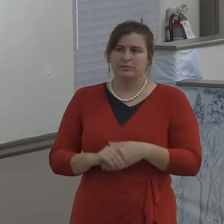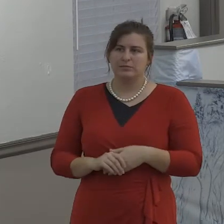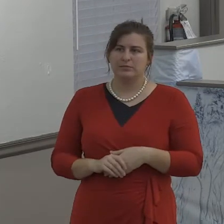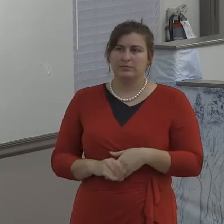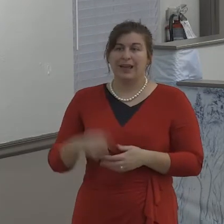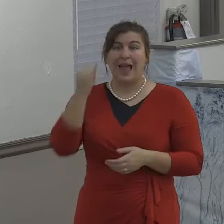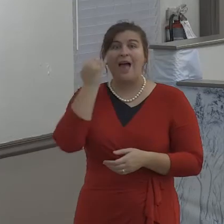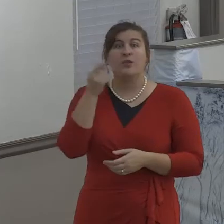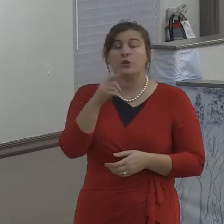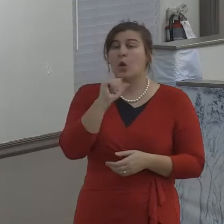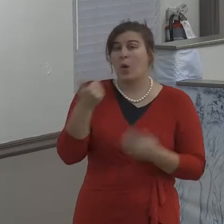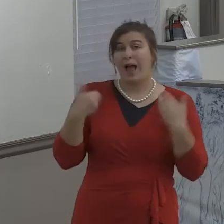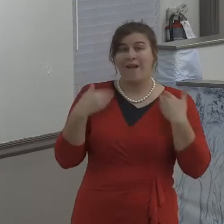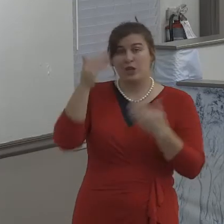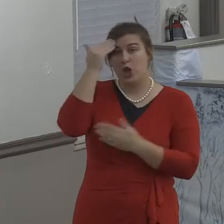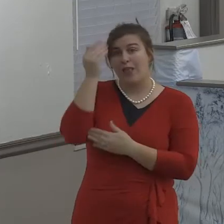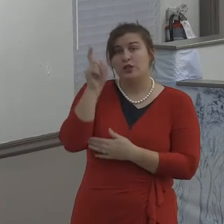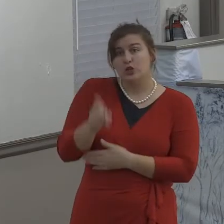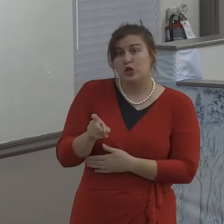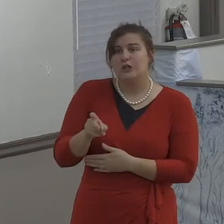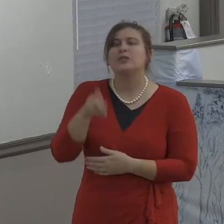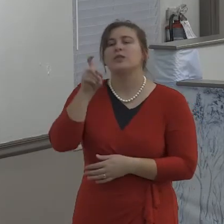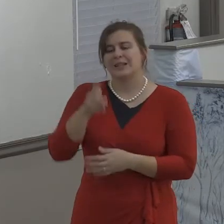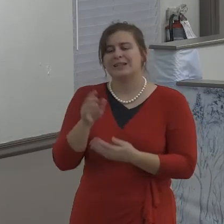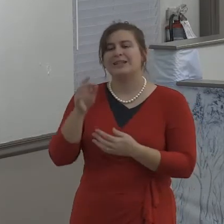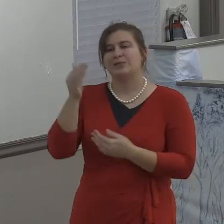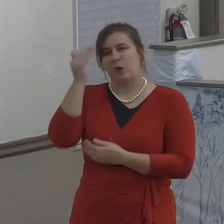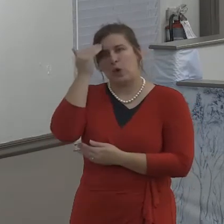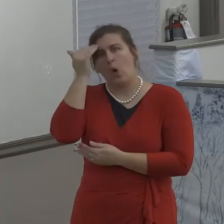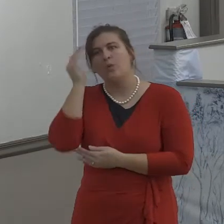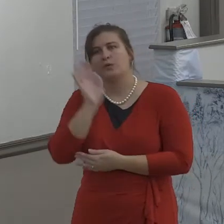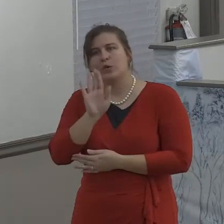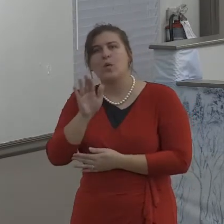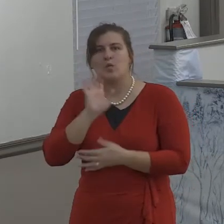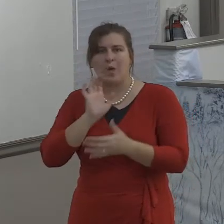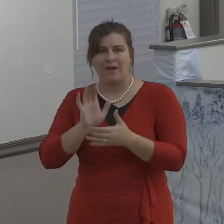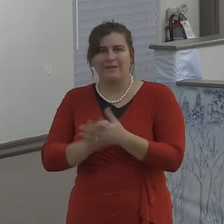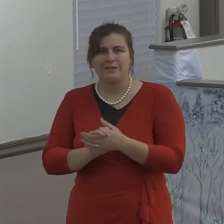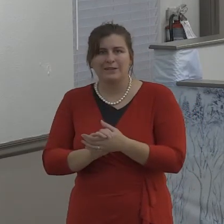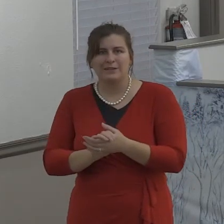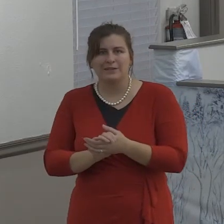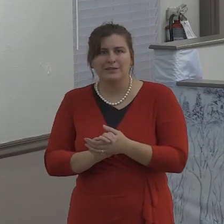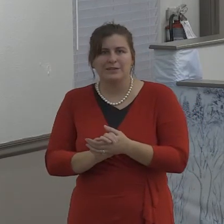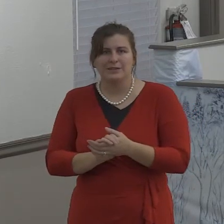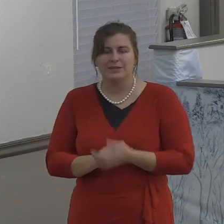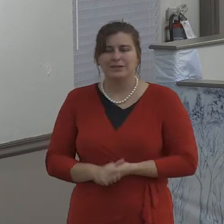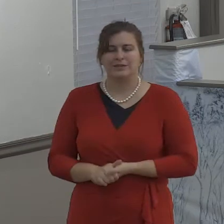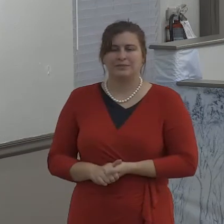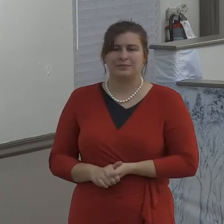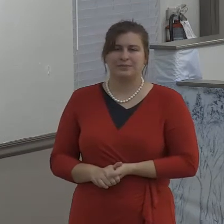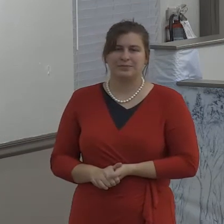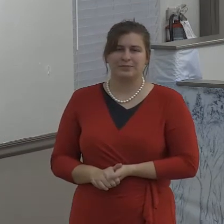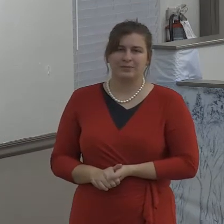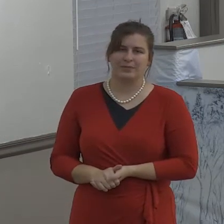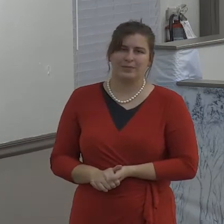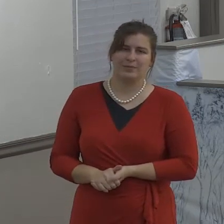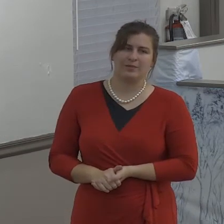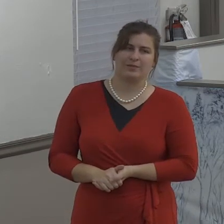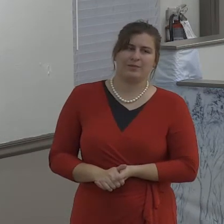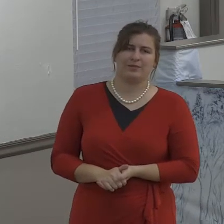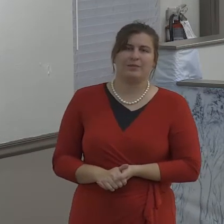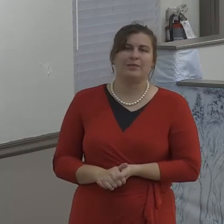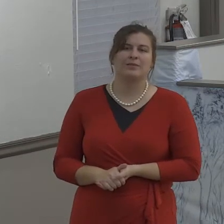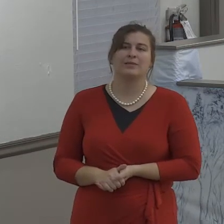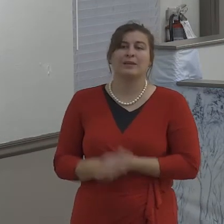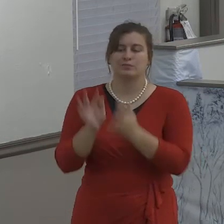hearing what, someone has to say. And that's what James talks about. That we be, that we be, slow to